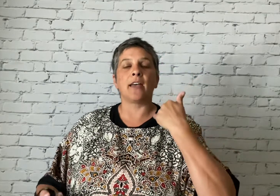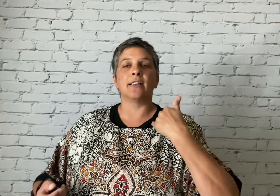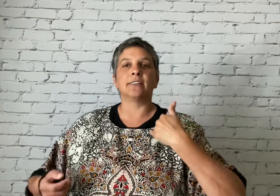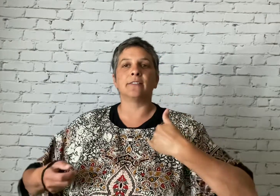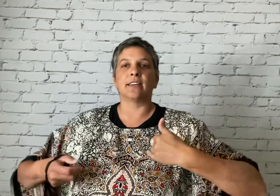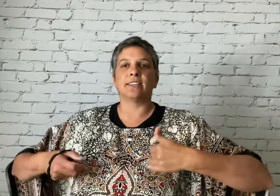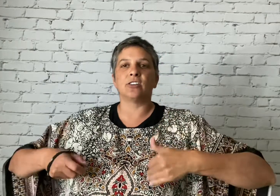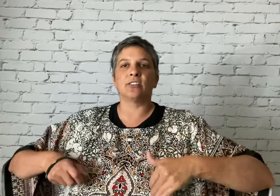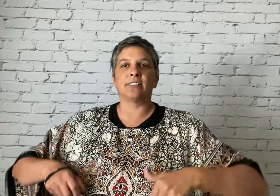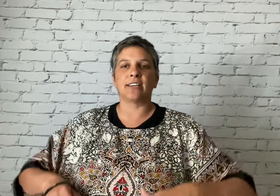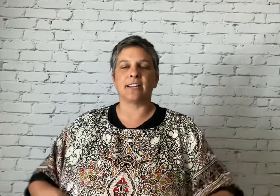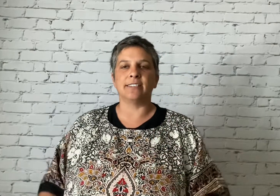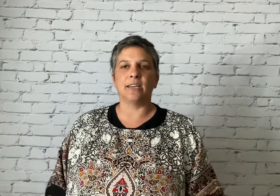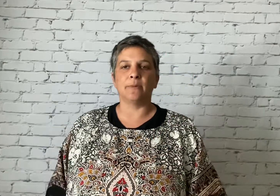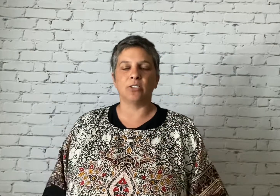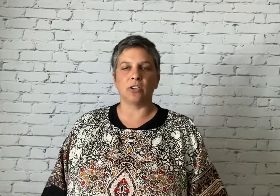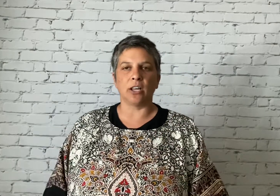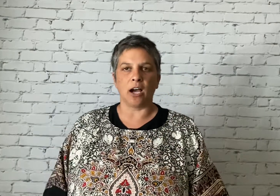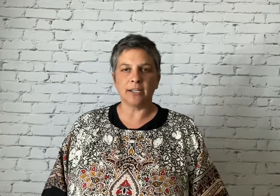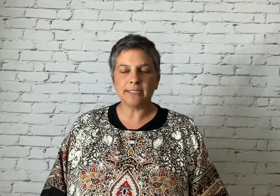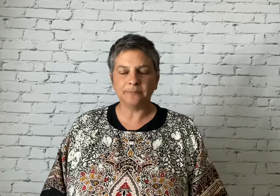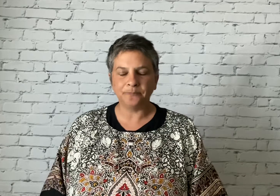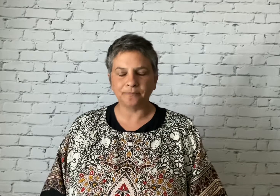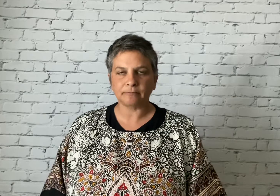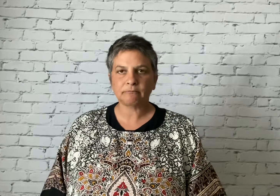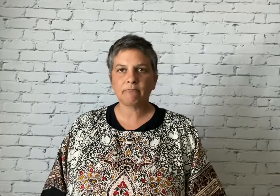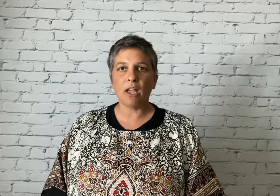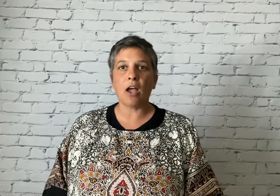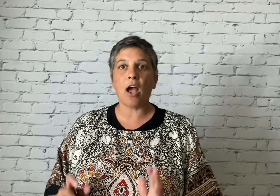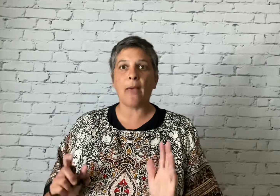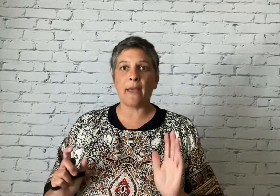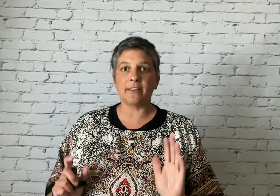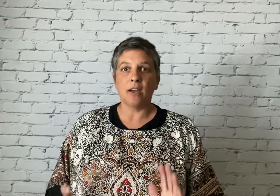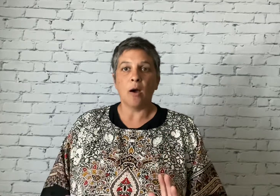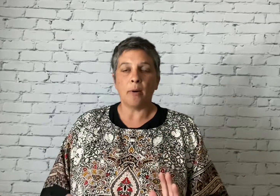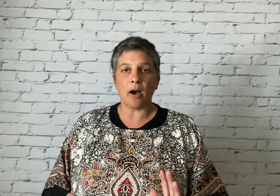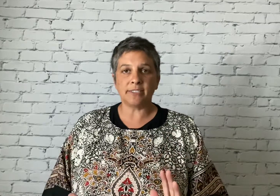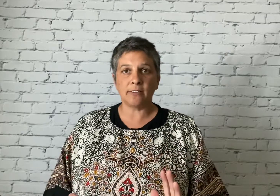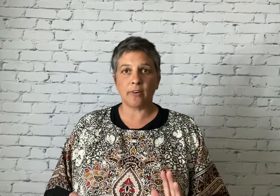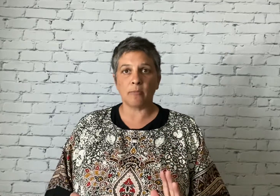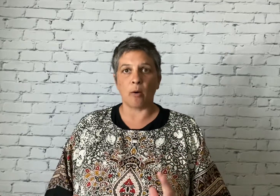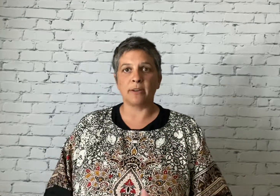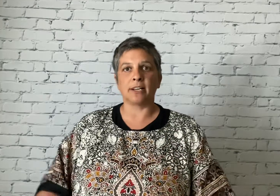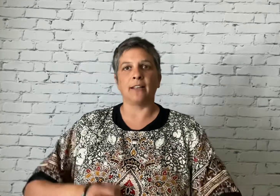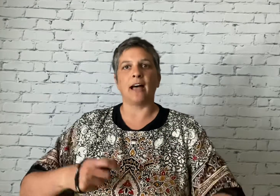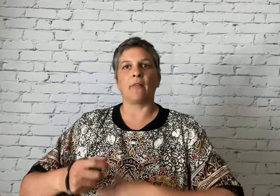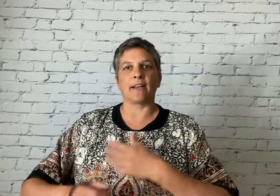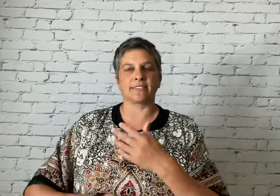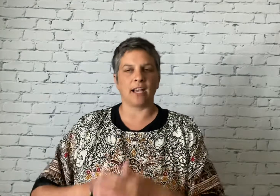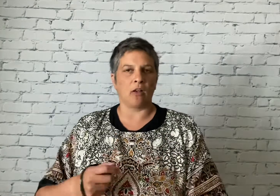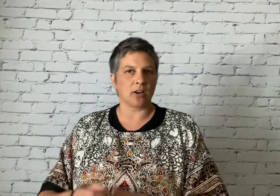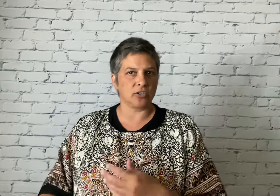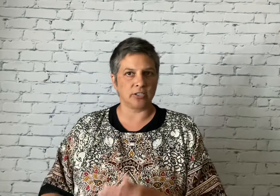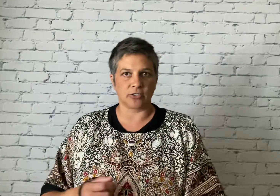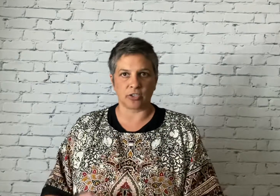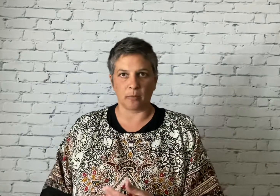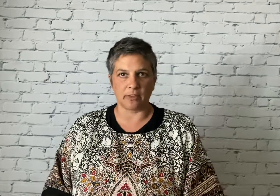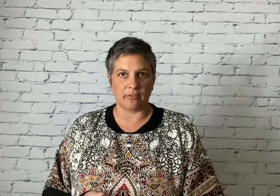the intention is to get it deep into your lungs, and then pausing for a moment to allow that stale oxygen to stir with the fresh